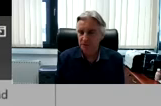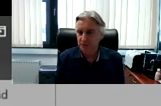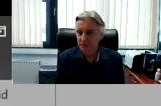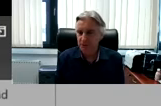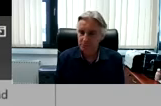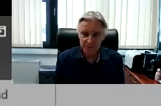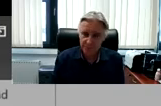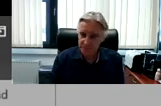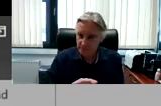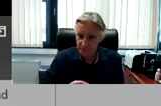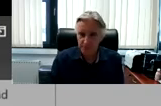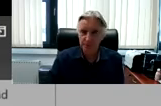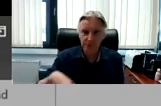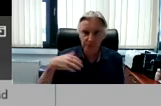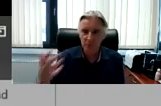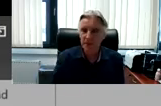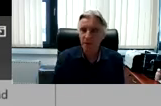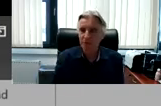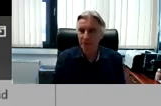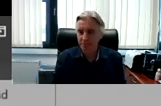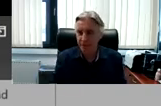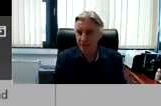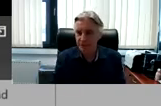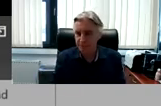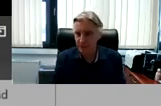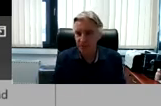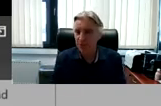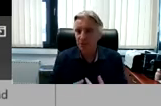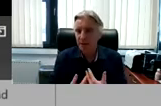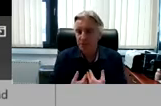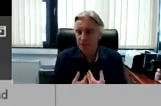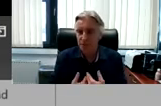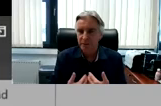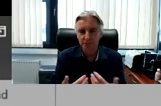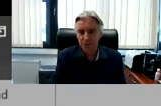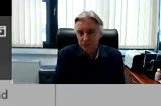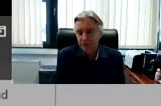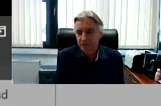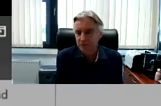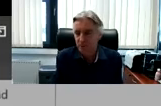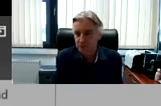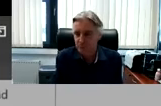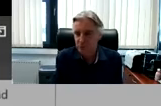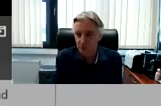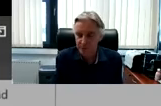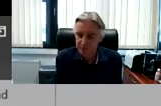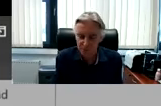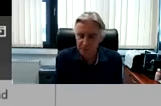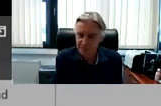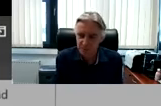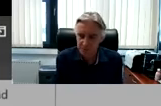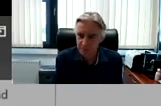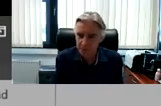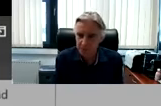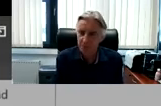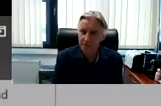professionals must be young people knowing how they play this piano. I don't know and most of us also do not know and we don't